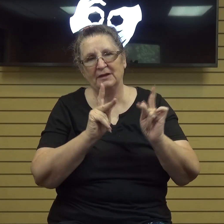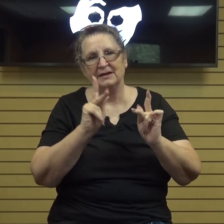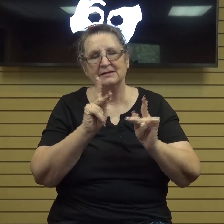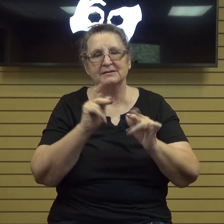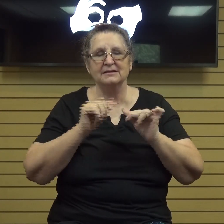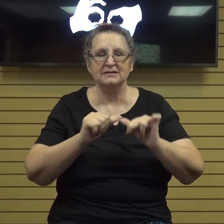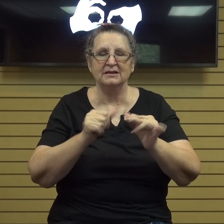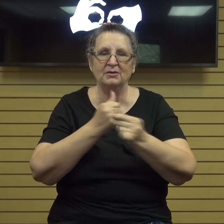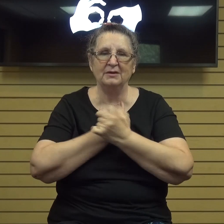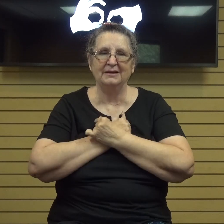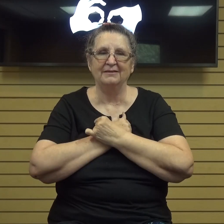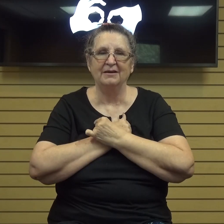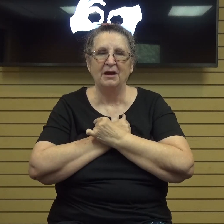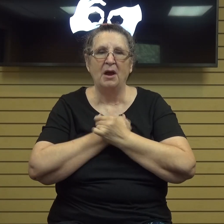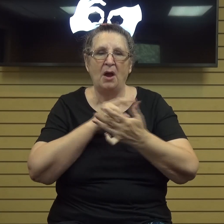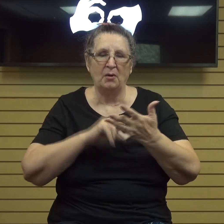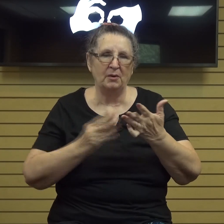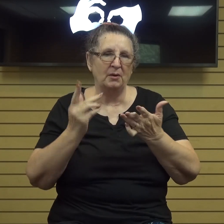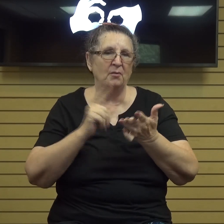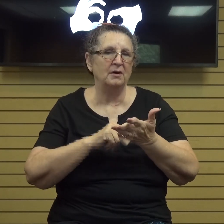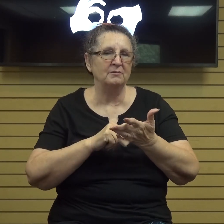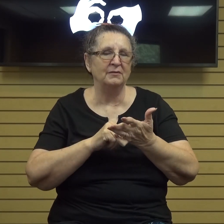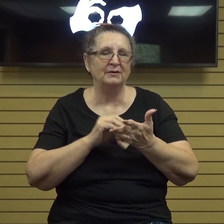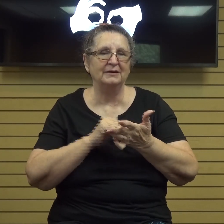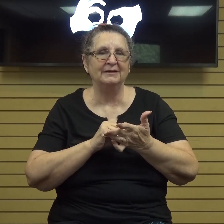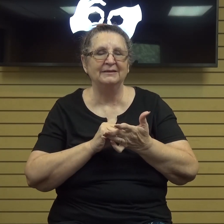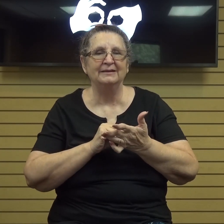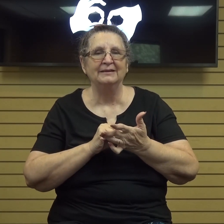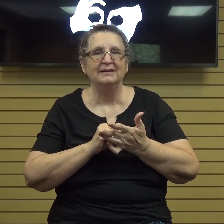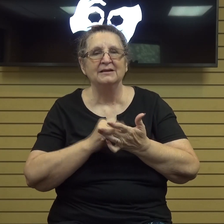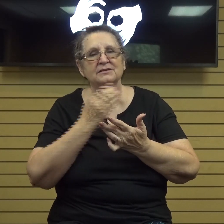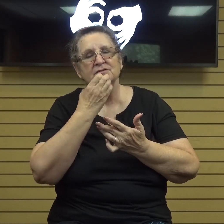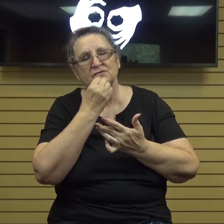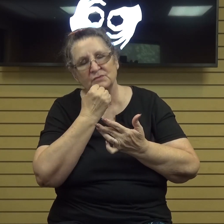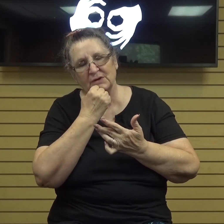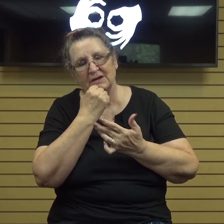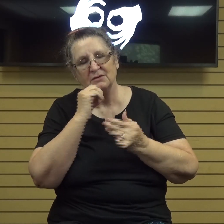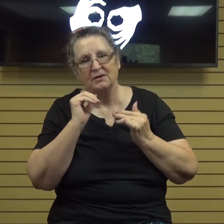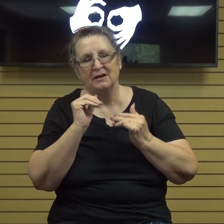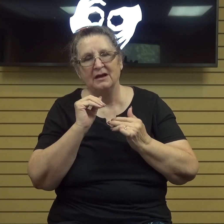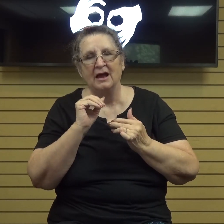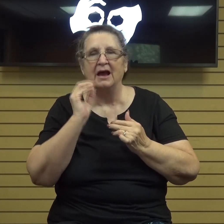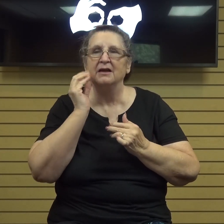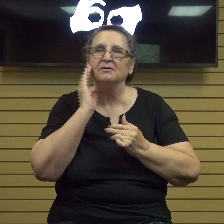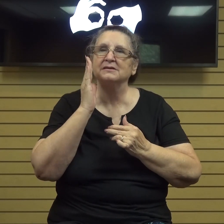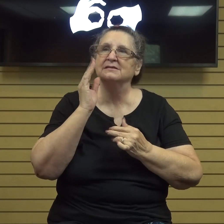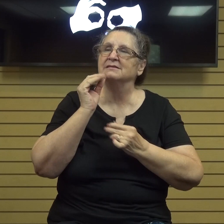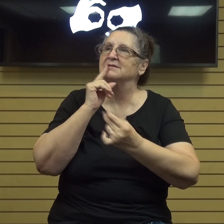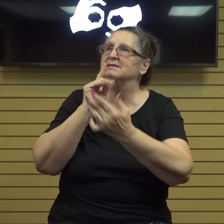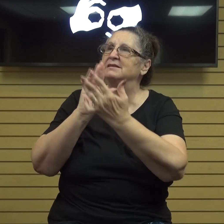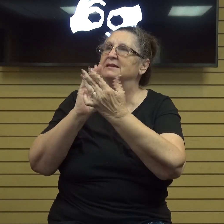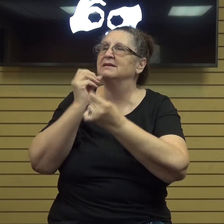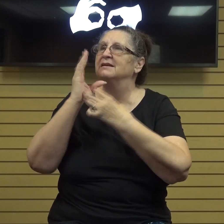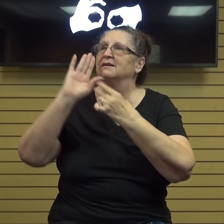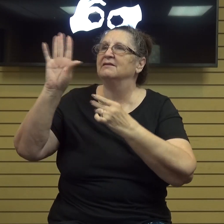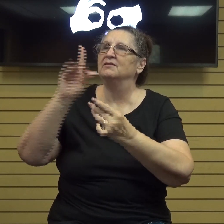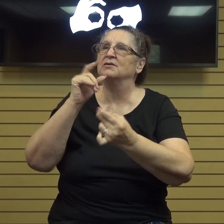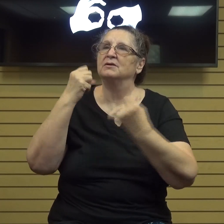verses one more time because i think they're so sweet and such a great reminder but i will sing of your strength i will sing aloud of your steadfast love in the morning